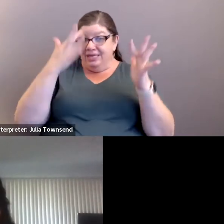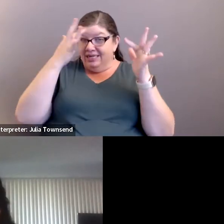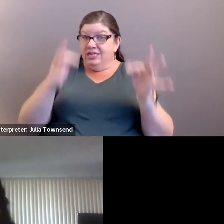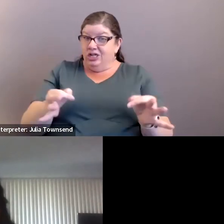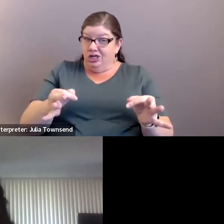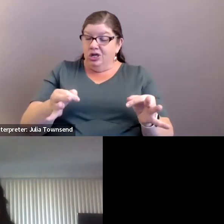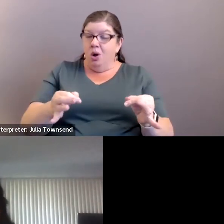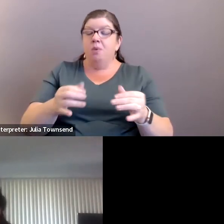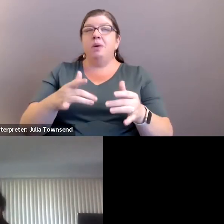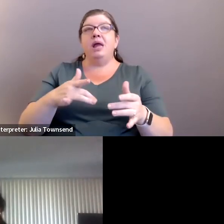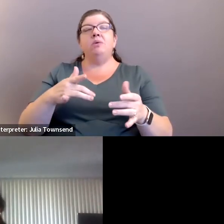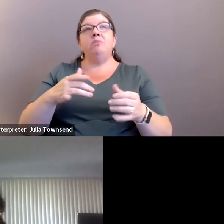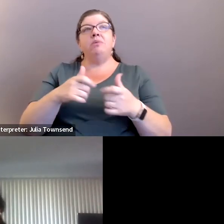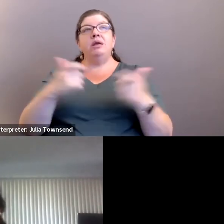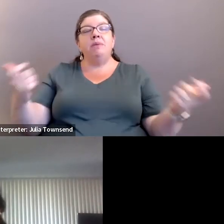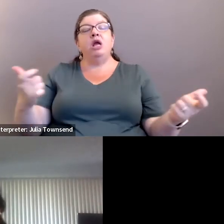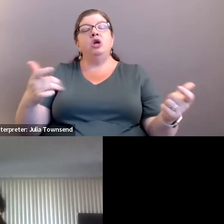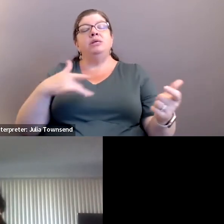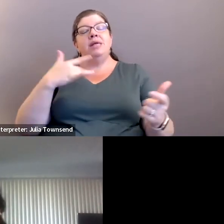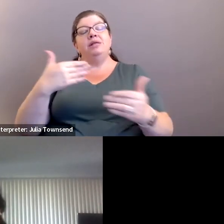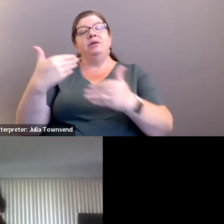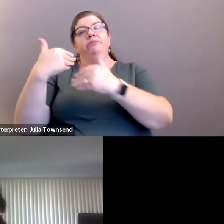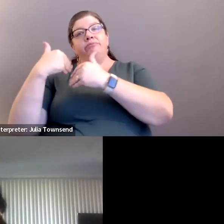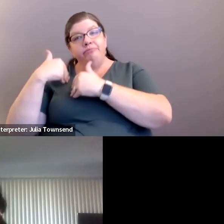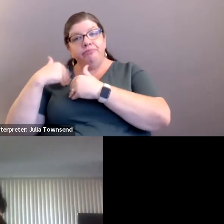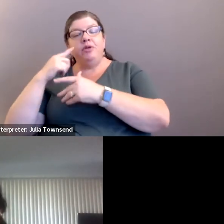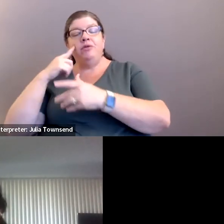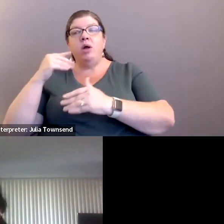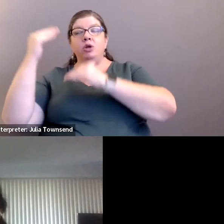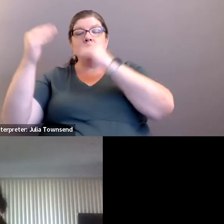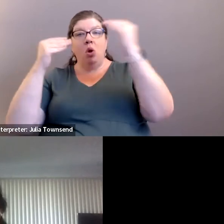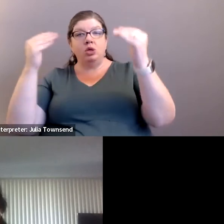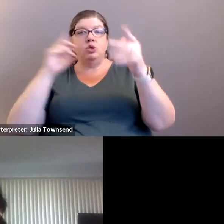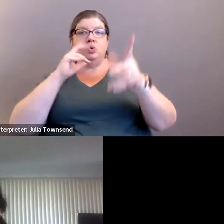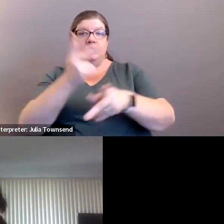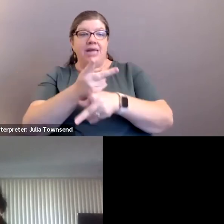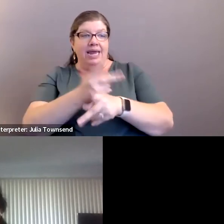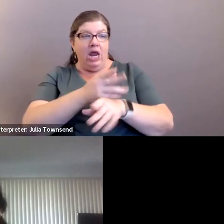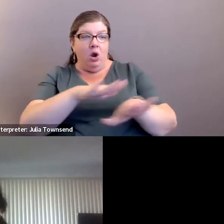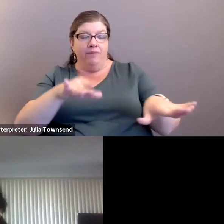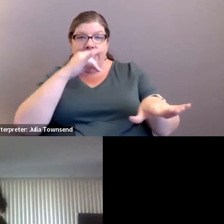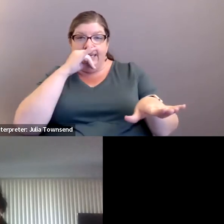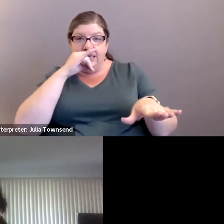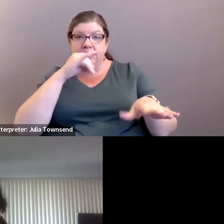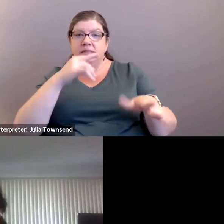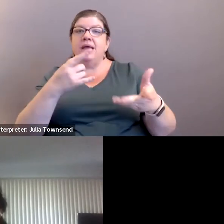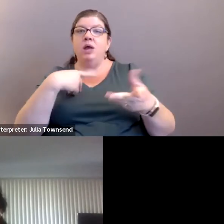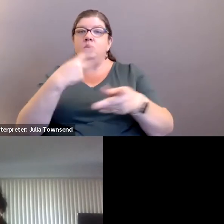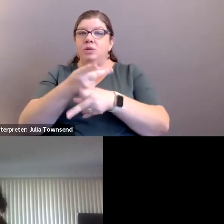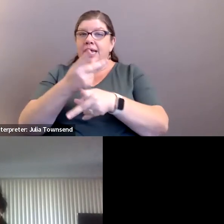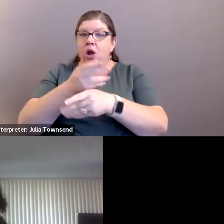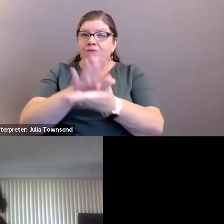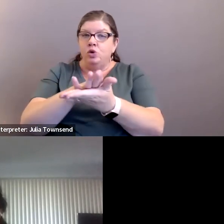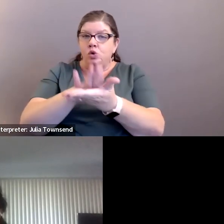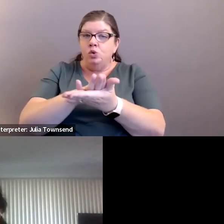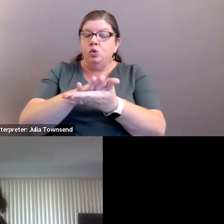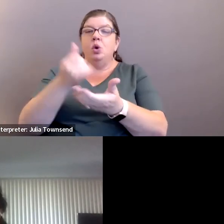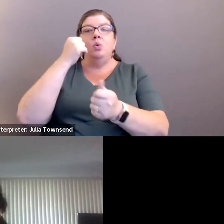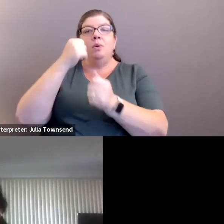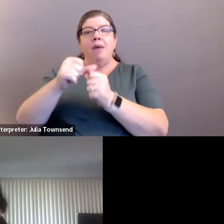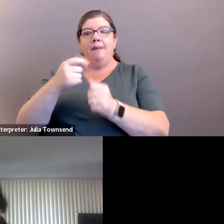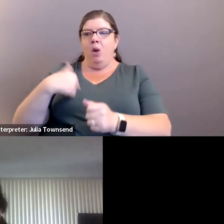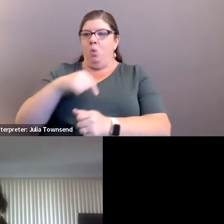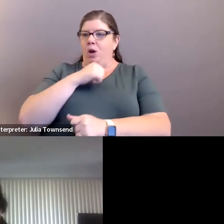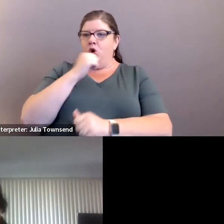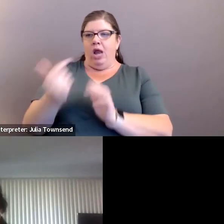comes greater sense of accountability, responsibility, and obligation from adults to take care of the kids and to take care of the school. And to remember that we are